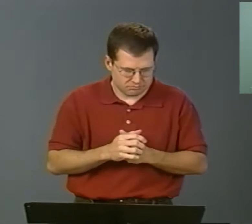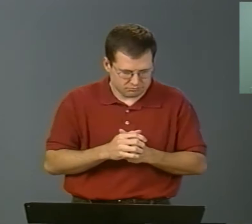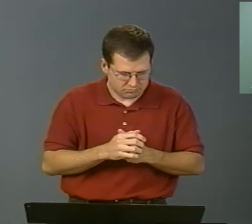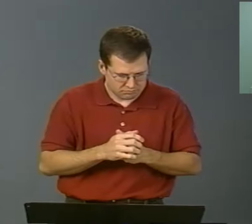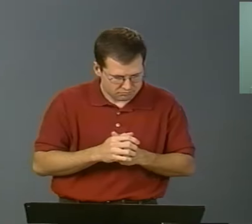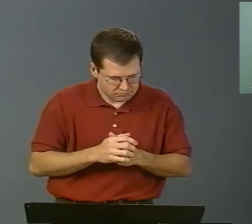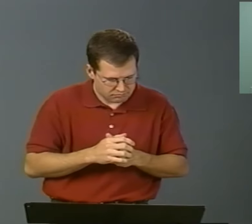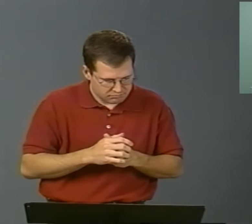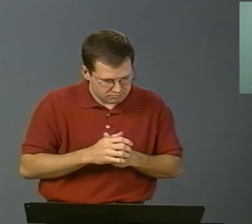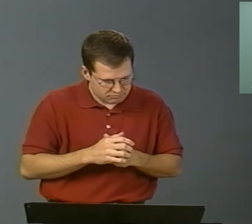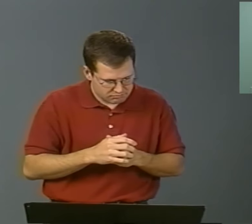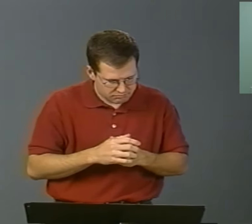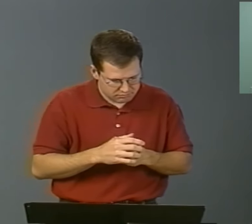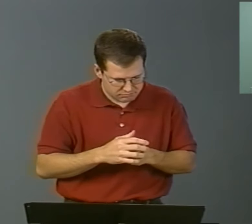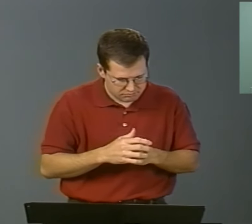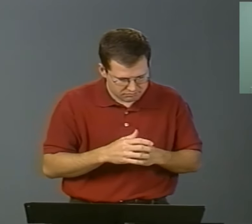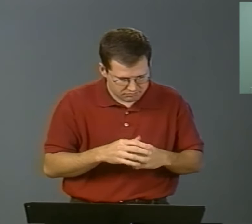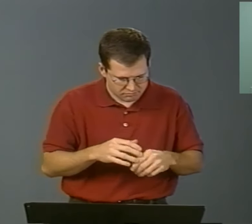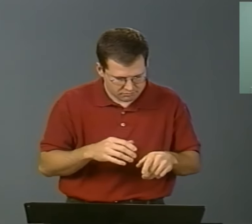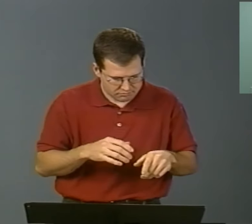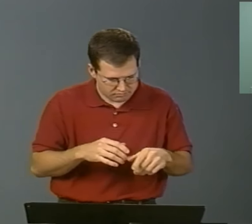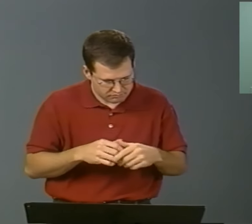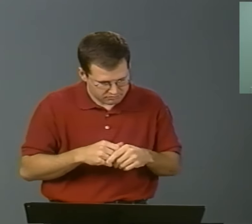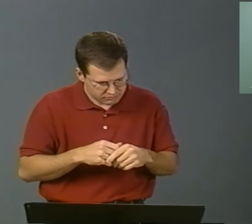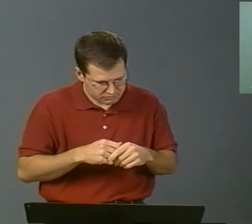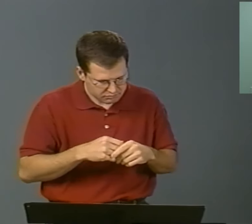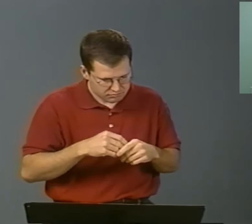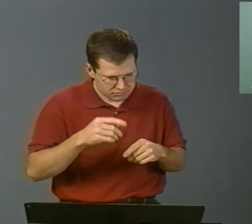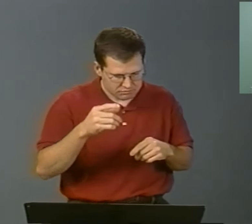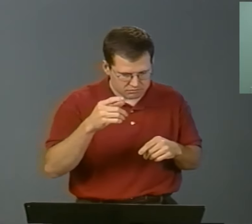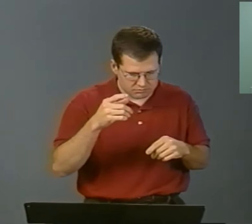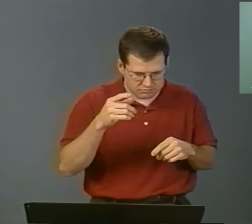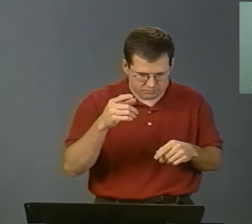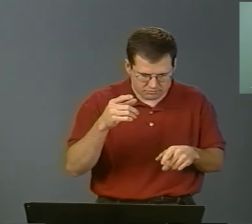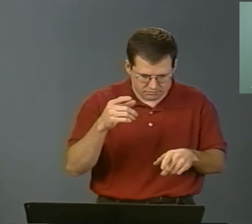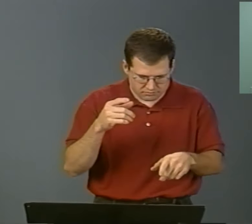using computers to track their information.